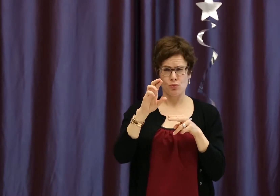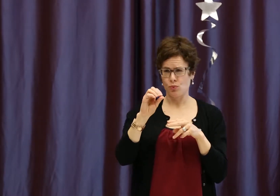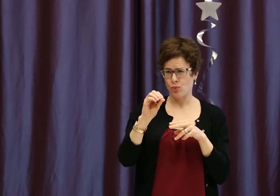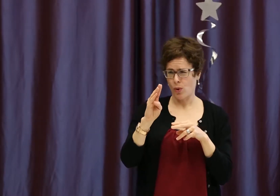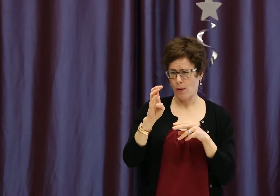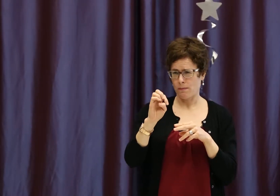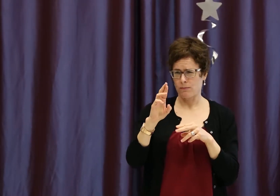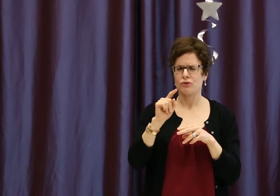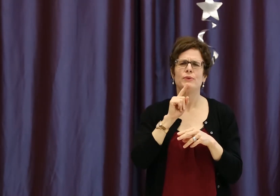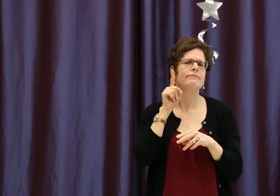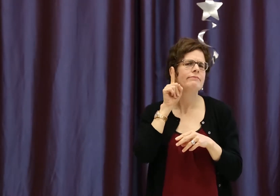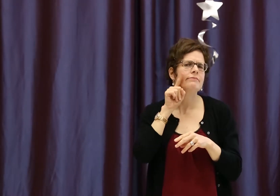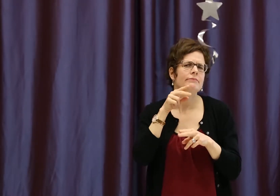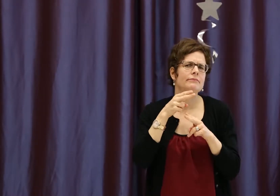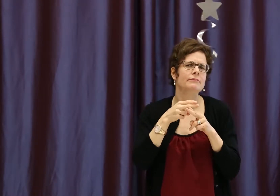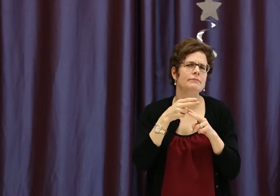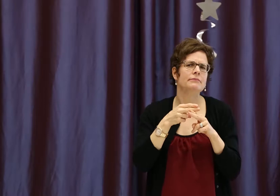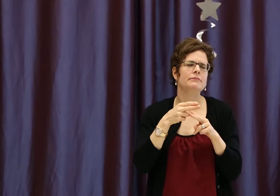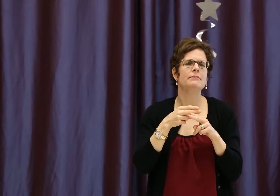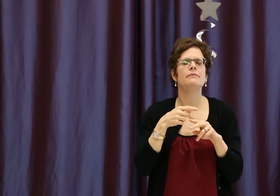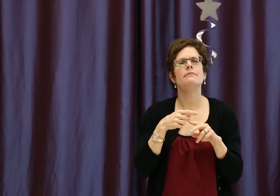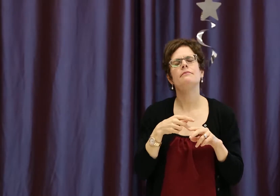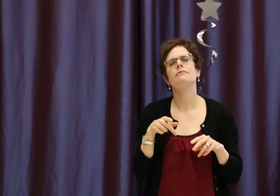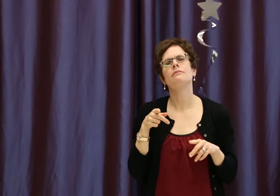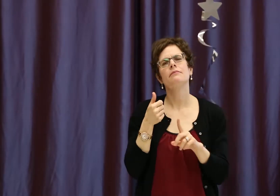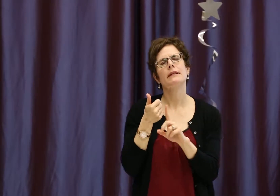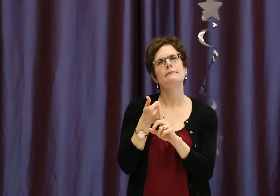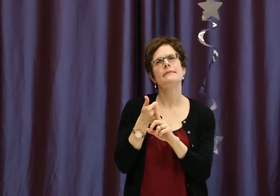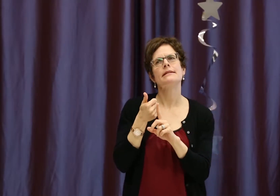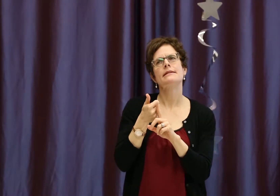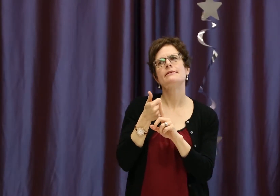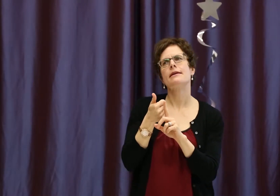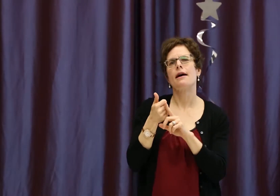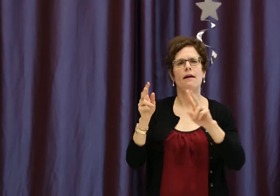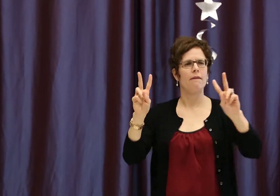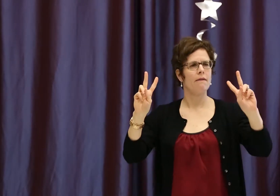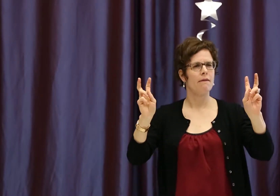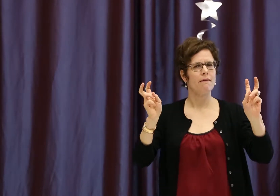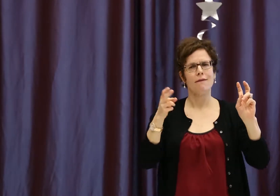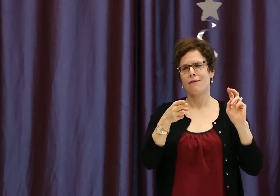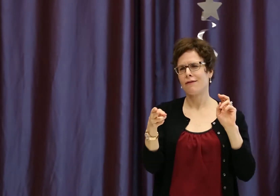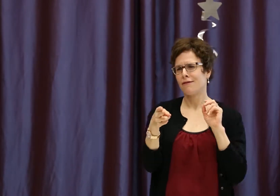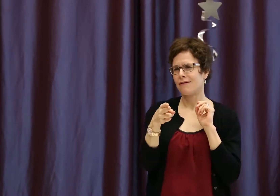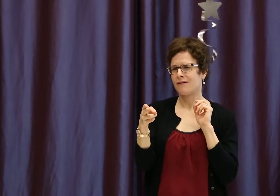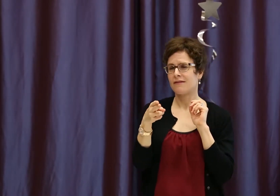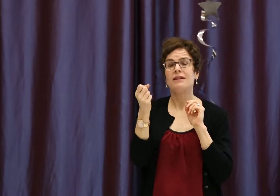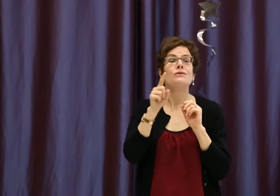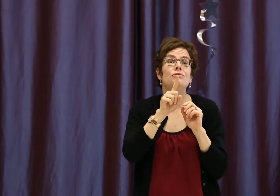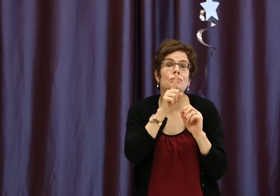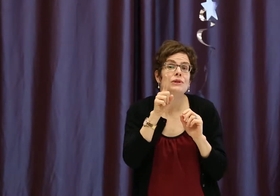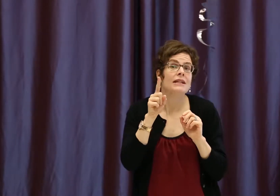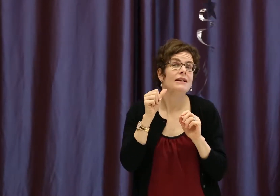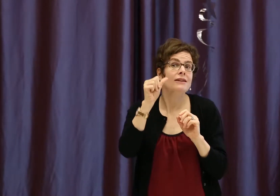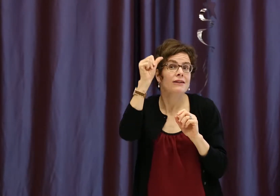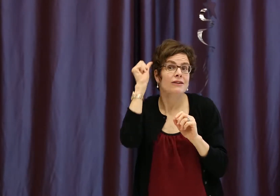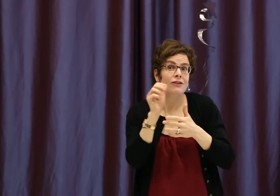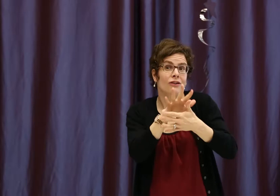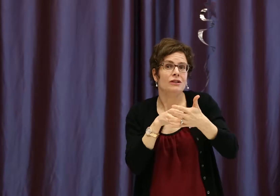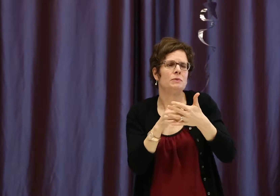The first family had a son by the name of Robert, and these are pseudonyms, they aren't their real names. So, Robert is hard of hearing.